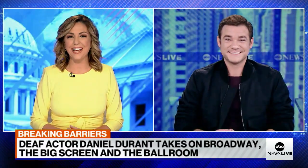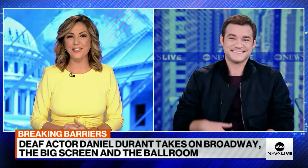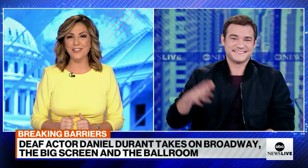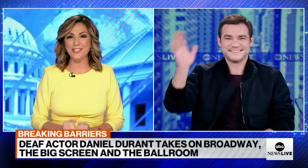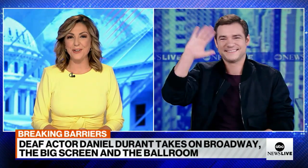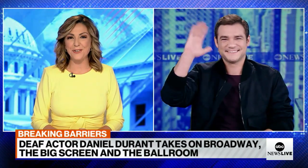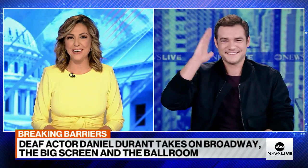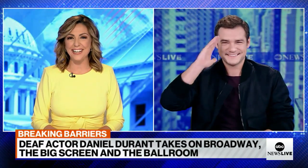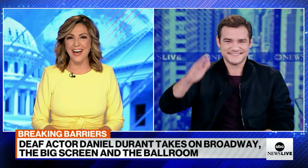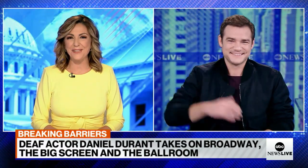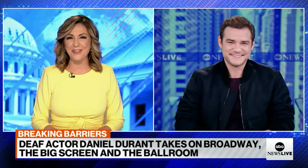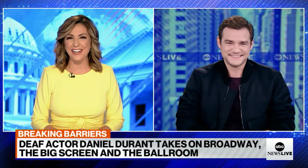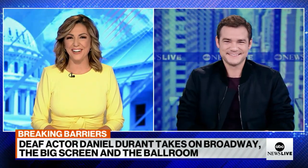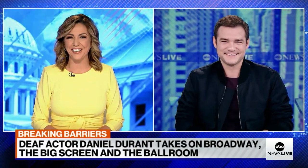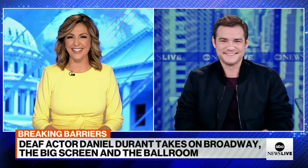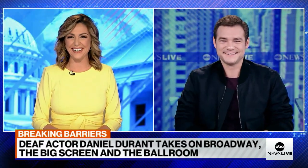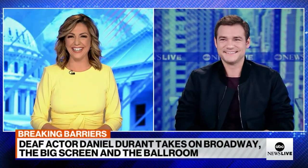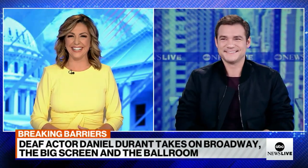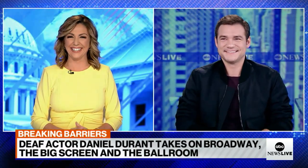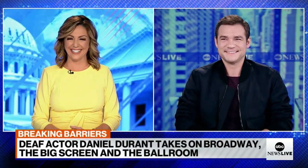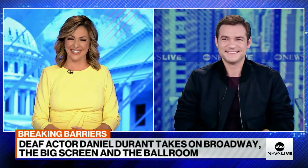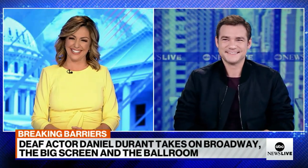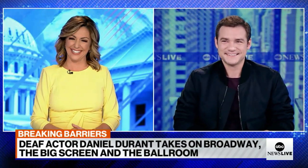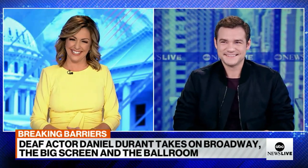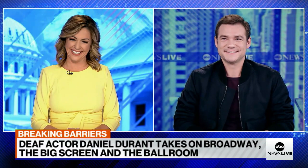York. Daniel, it's so great to have you here.